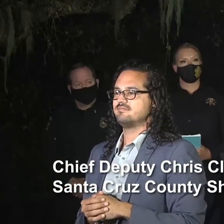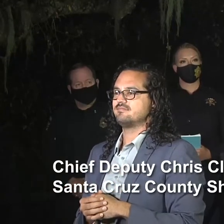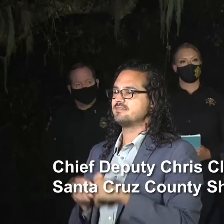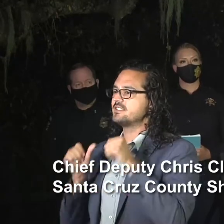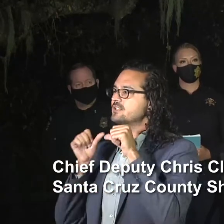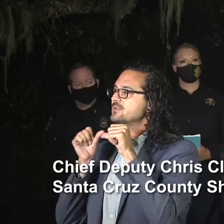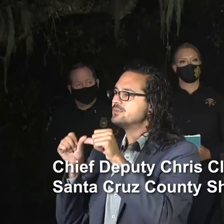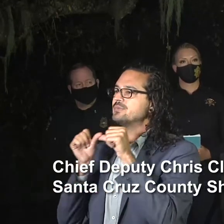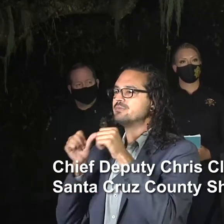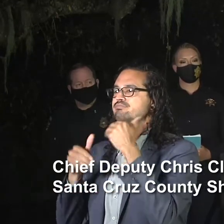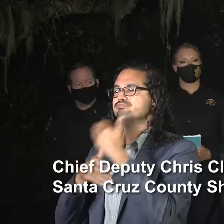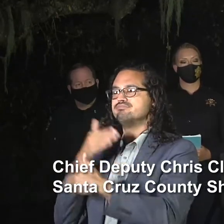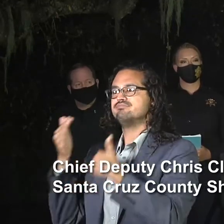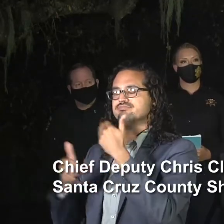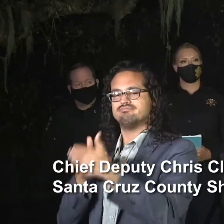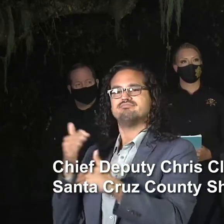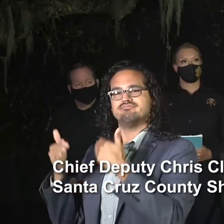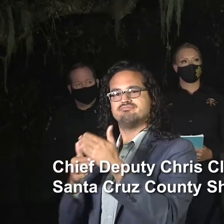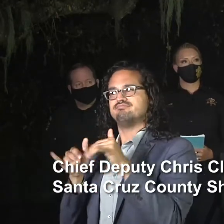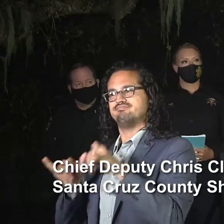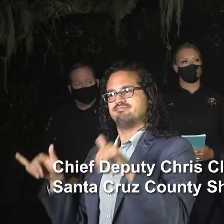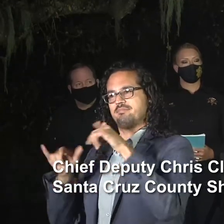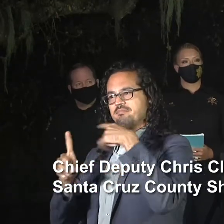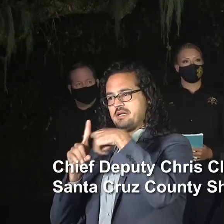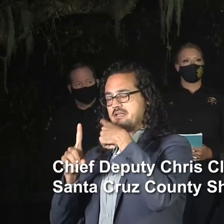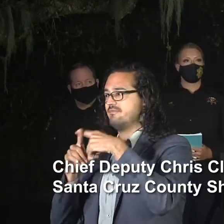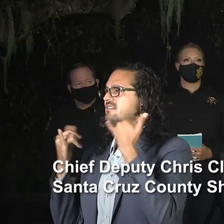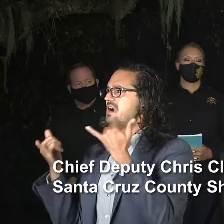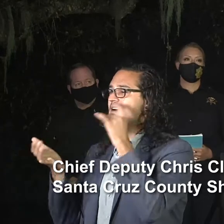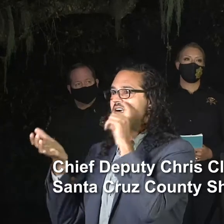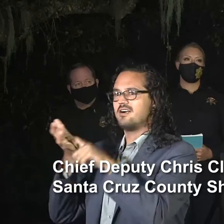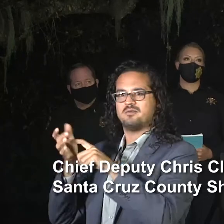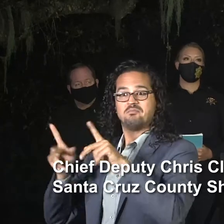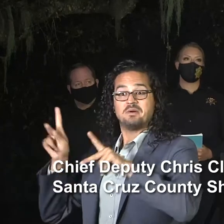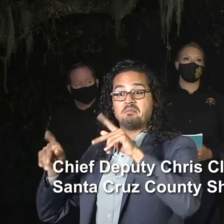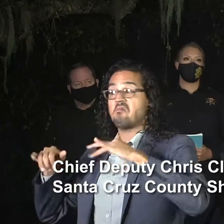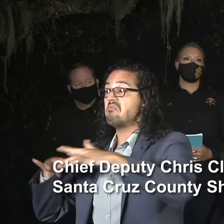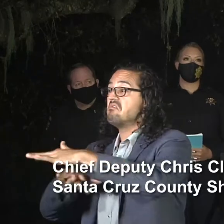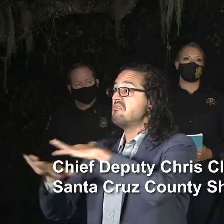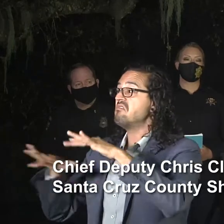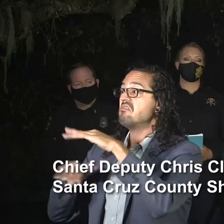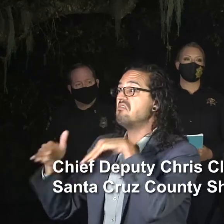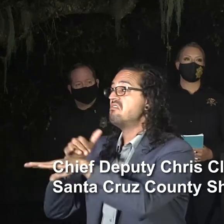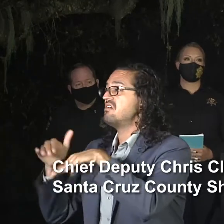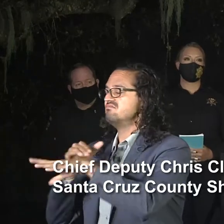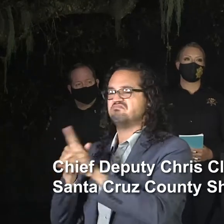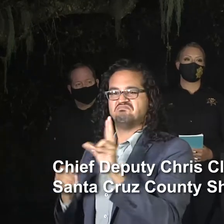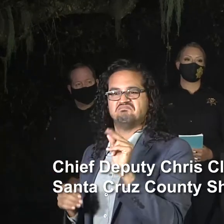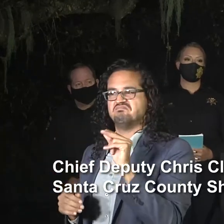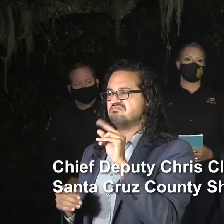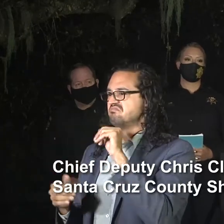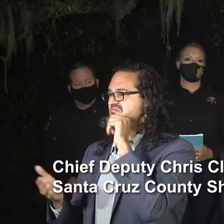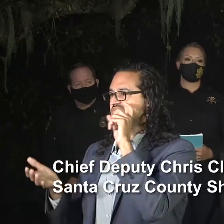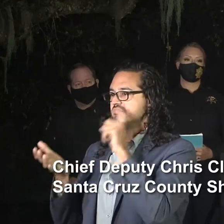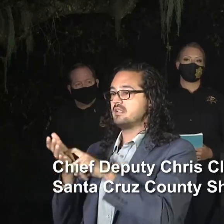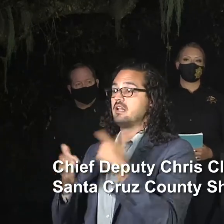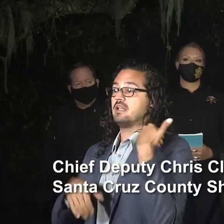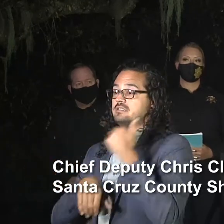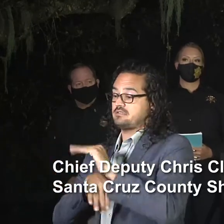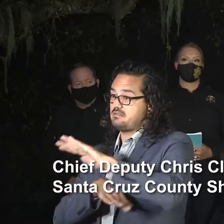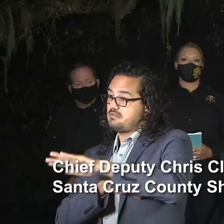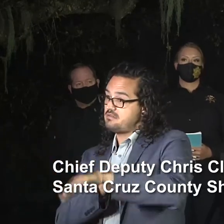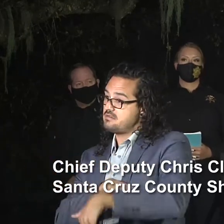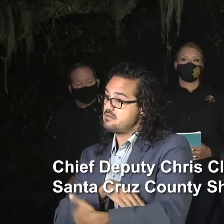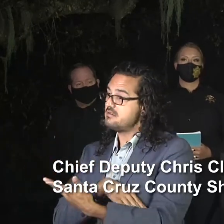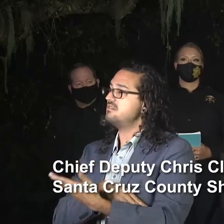a lot of people running around. Same situation last night, thankfully, as there was the night before and yesterday. So